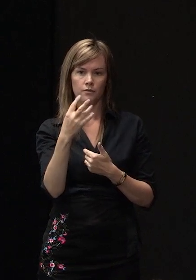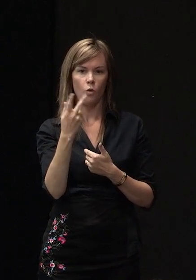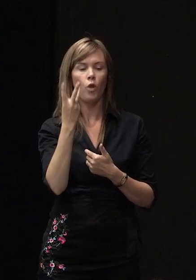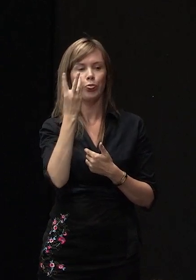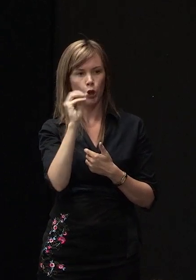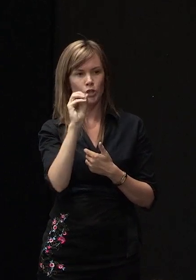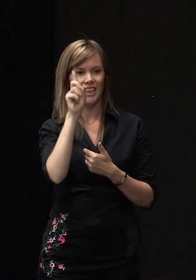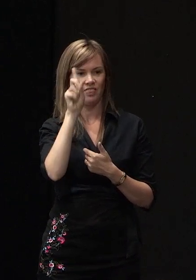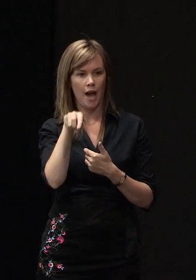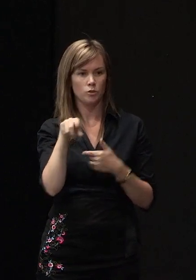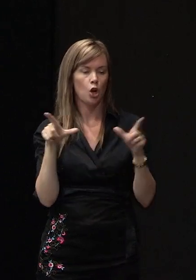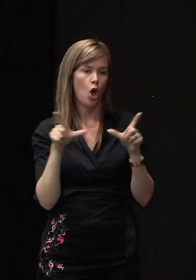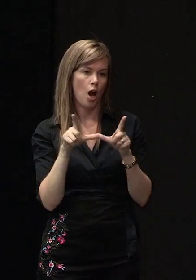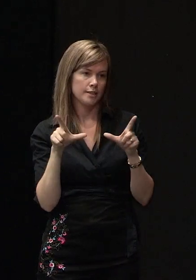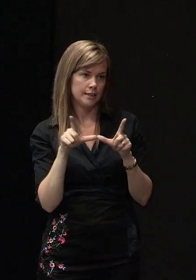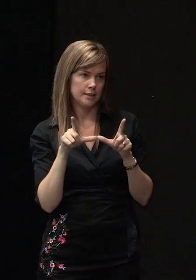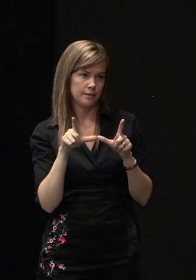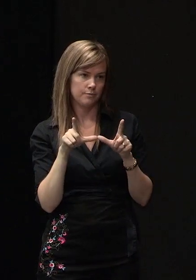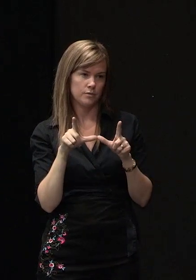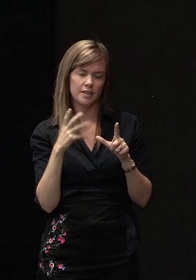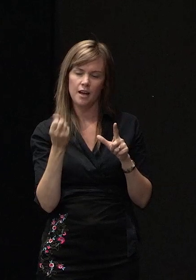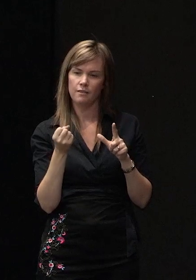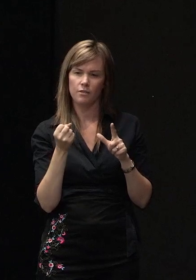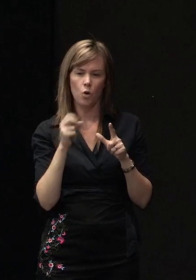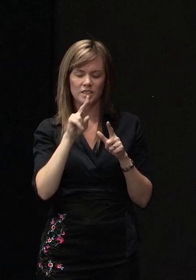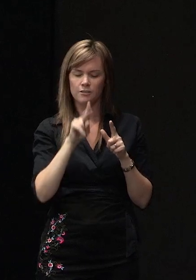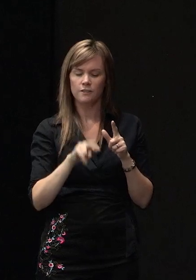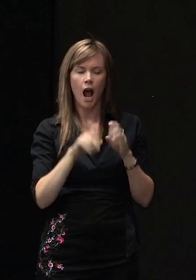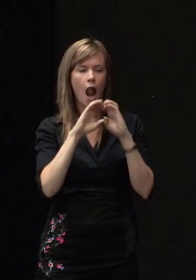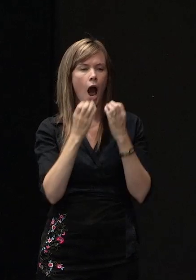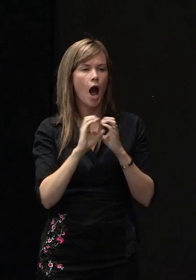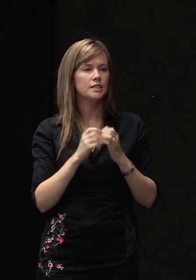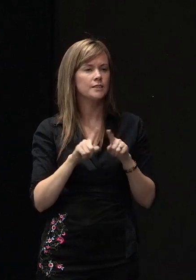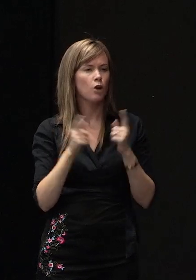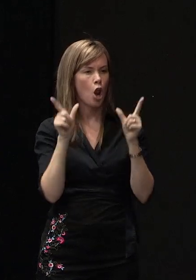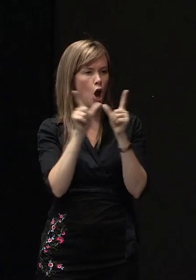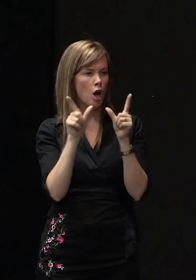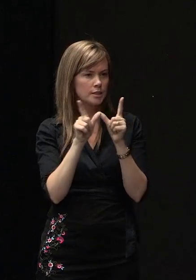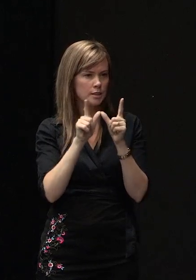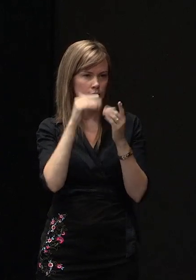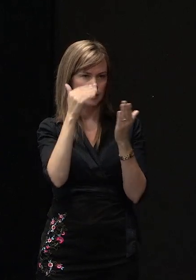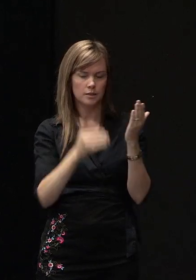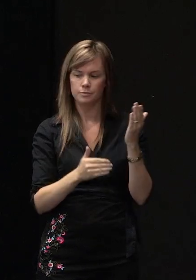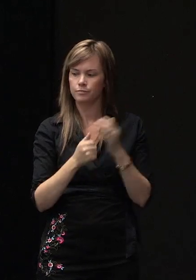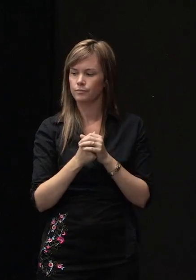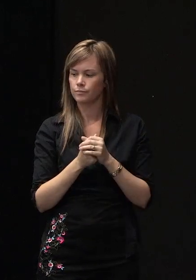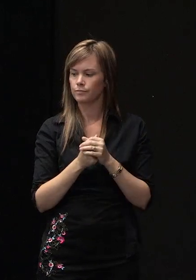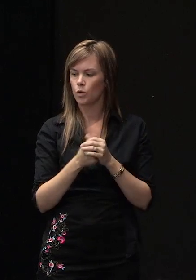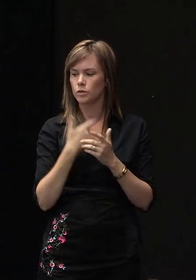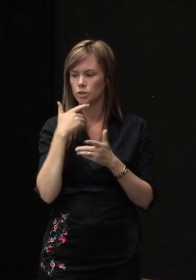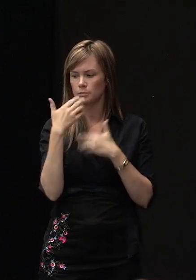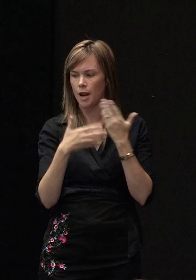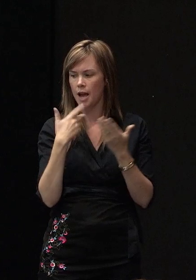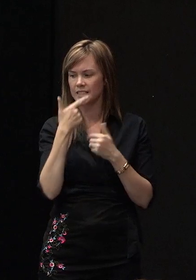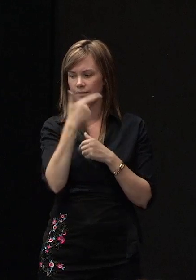licenses. And there's a whole series of licensed classes. There's seven classes. I'll just go through those